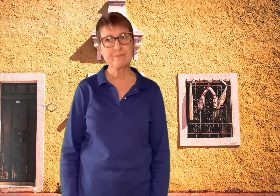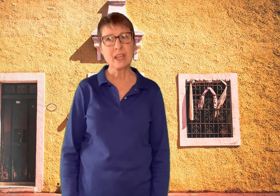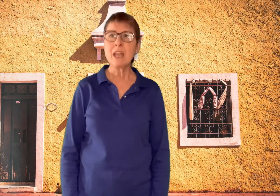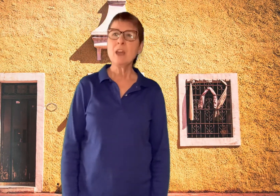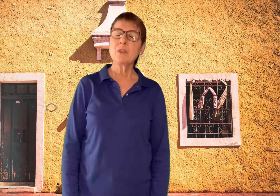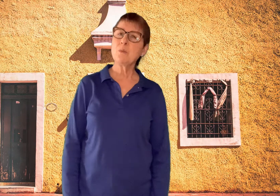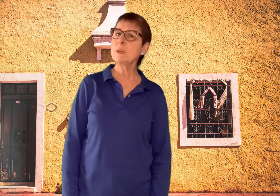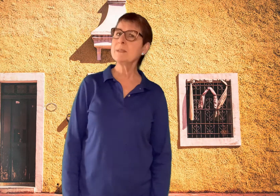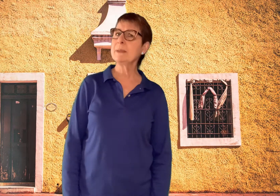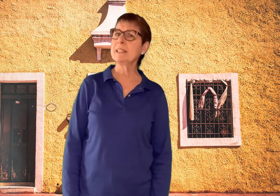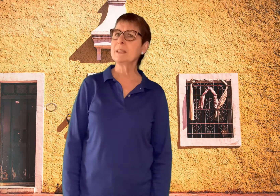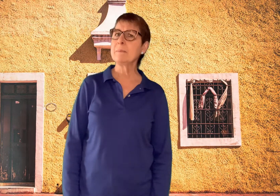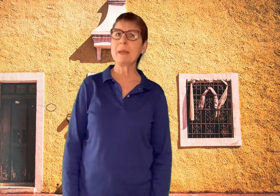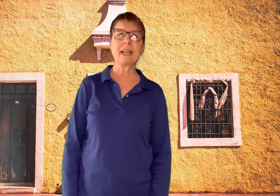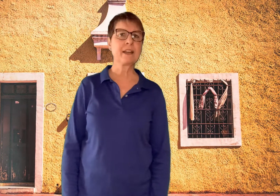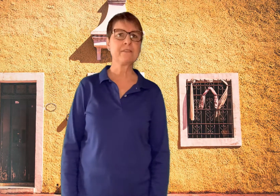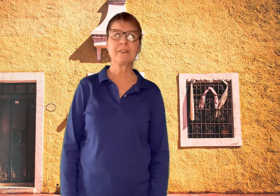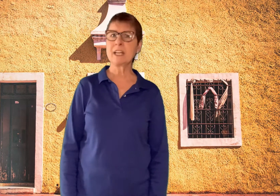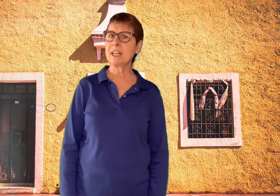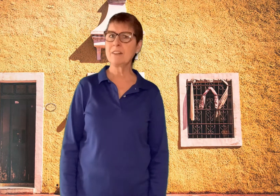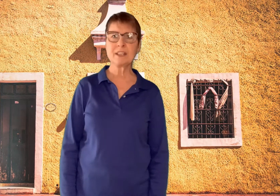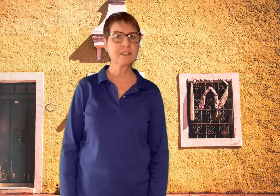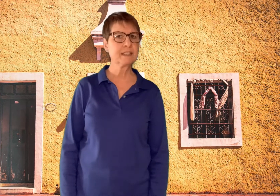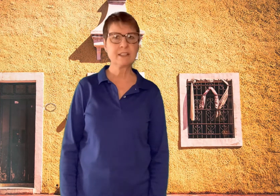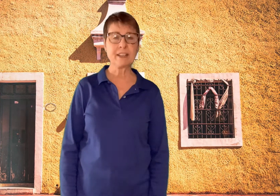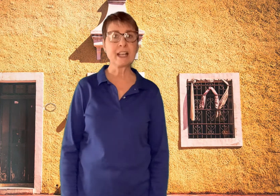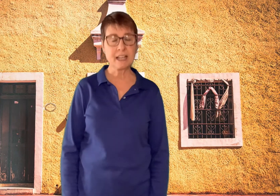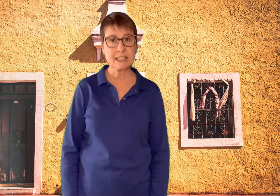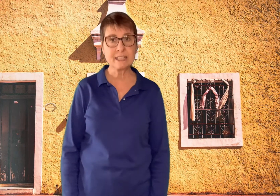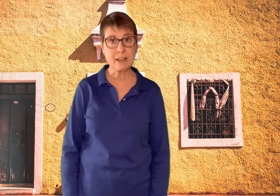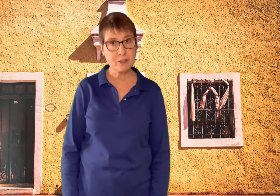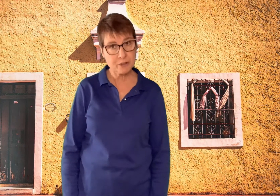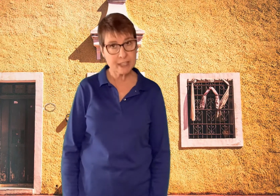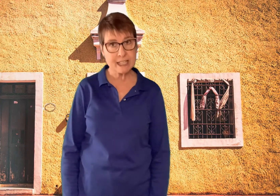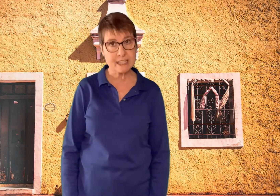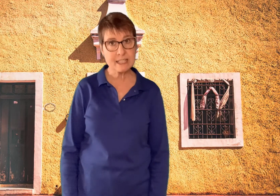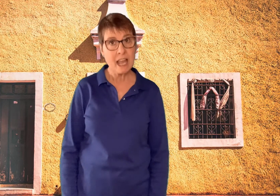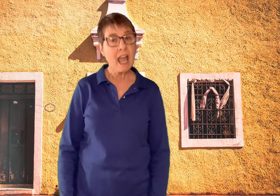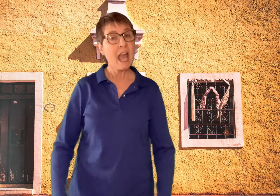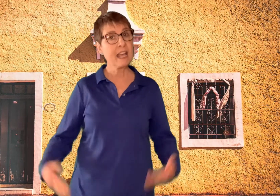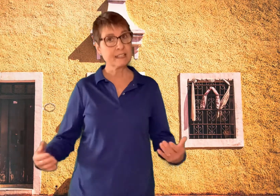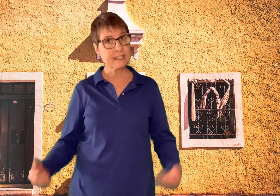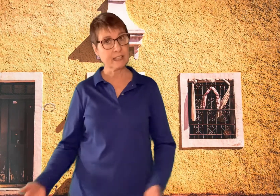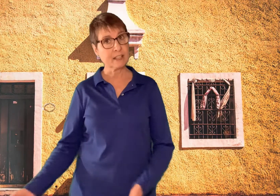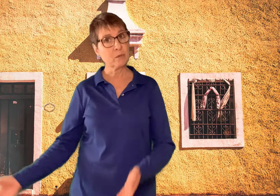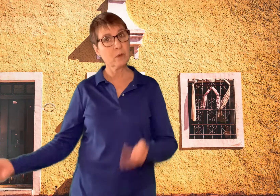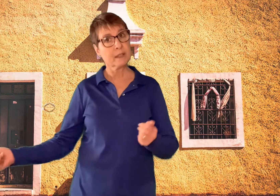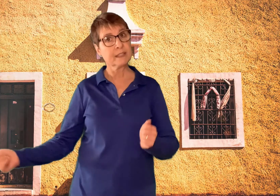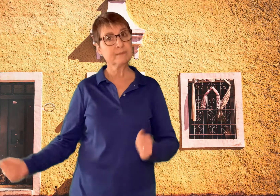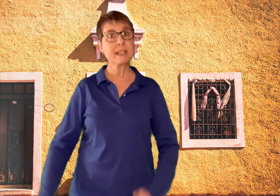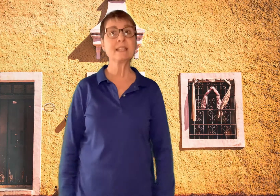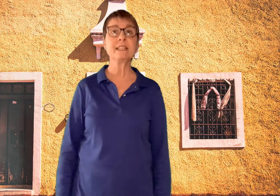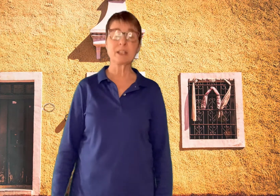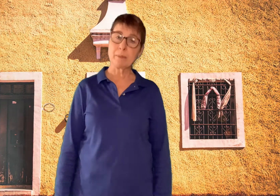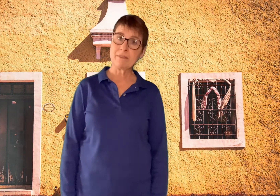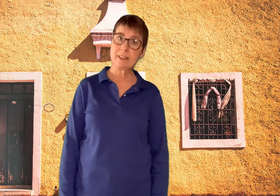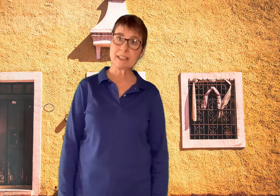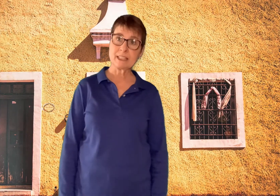The woodsman made a very good living cutting down trees and selling the wood in the nearby village.